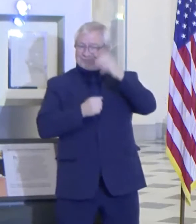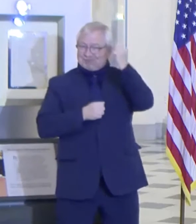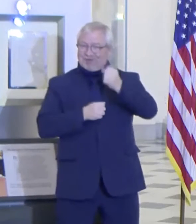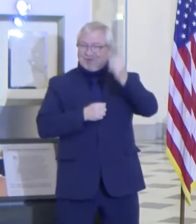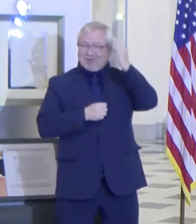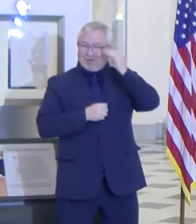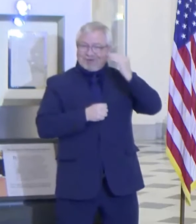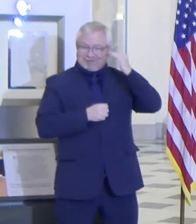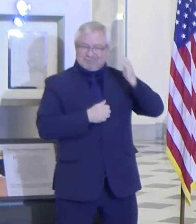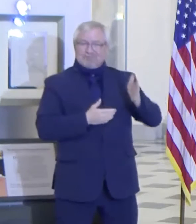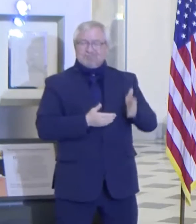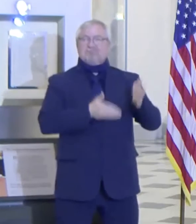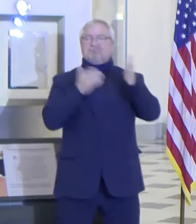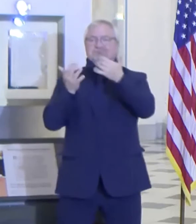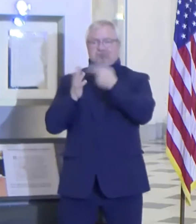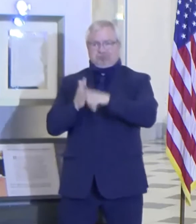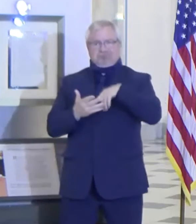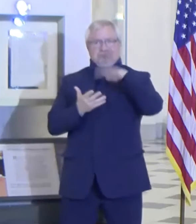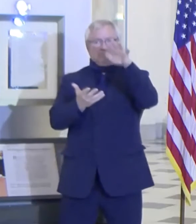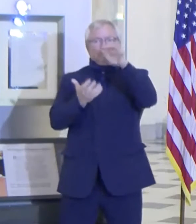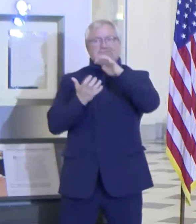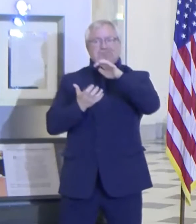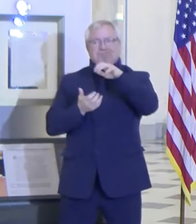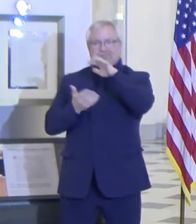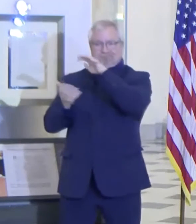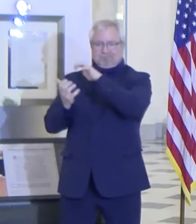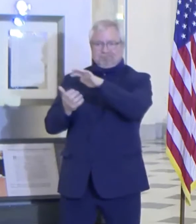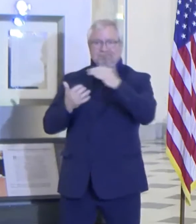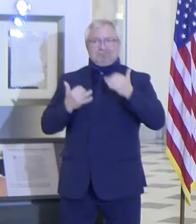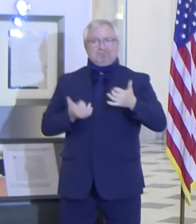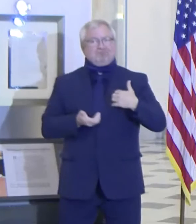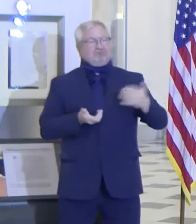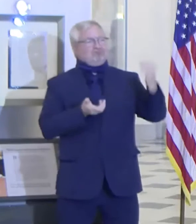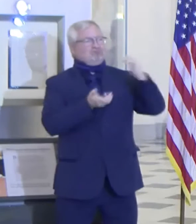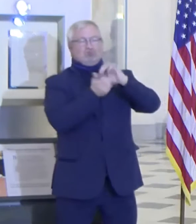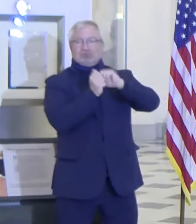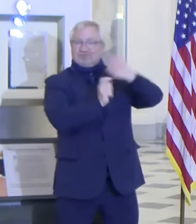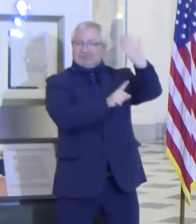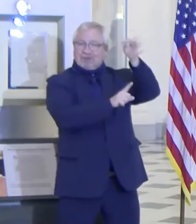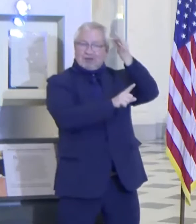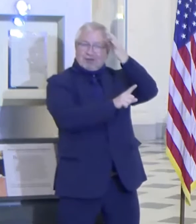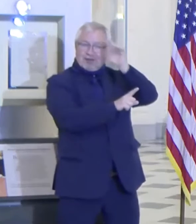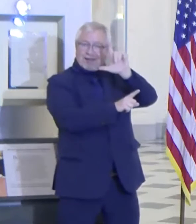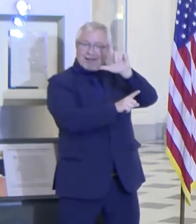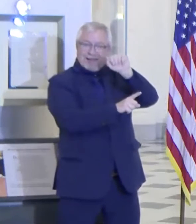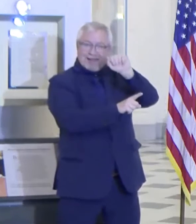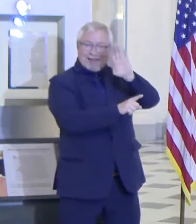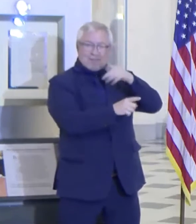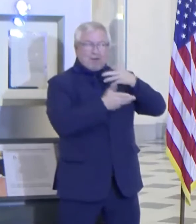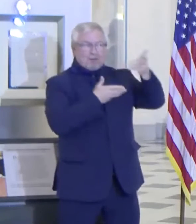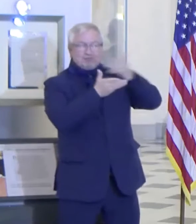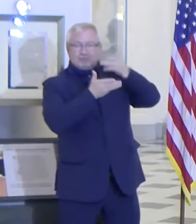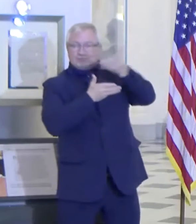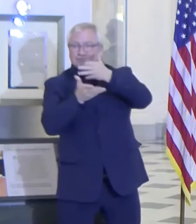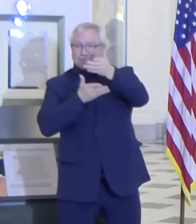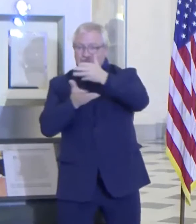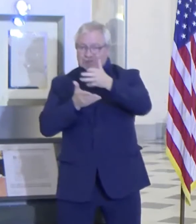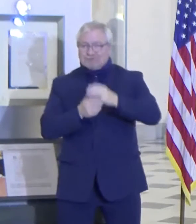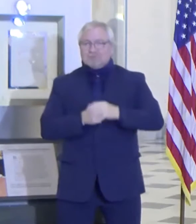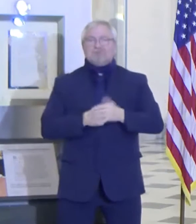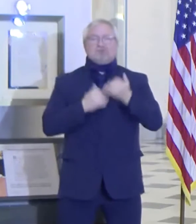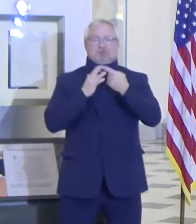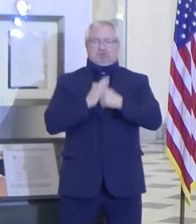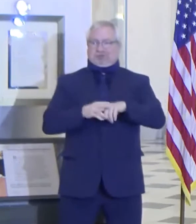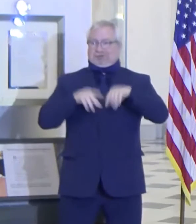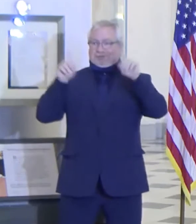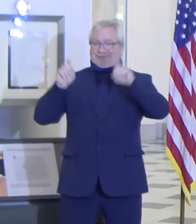to increasing lab capacity and the supply of materials, we are exponentially expanding